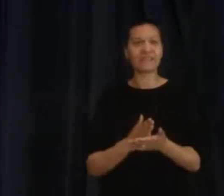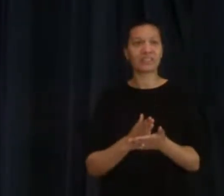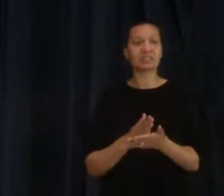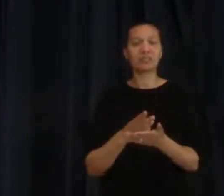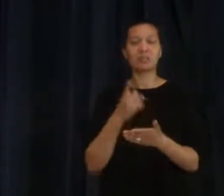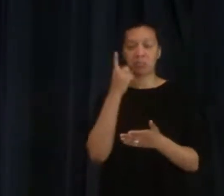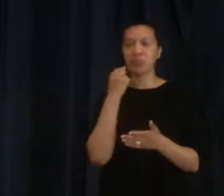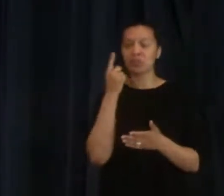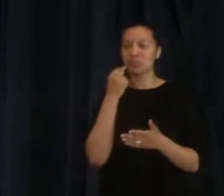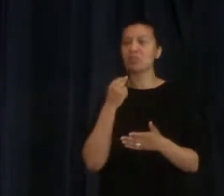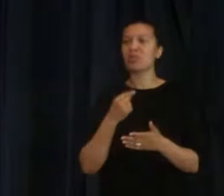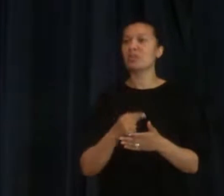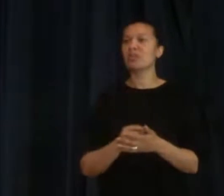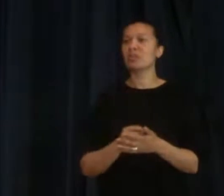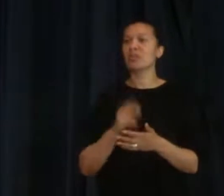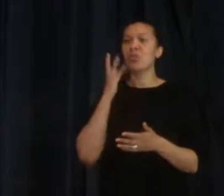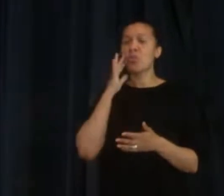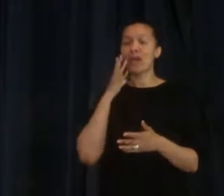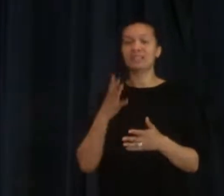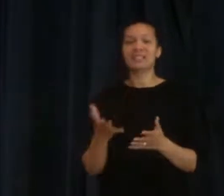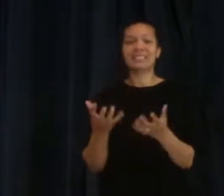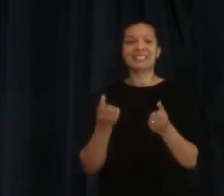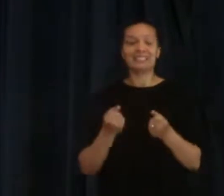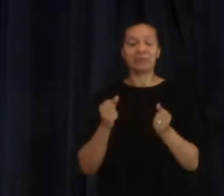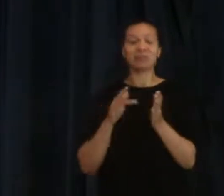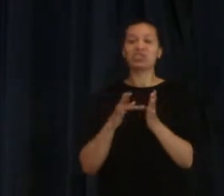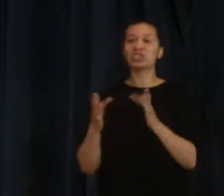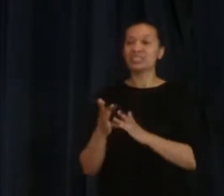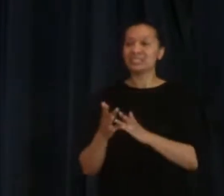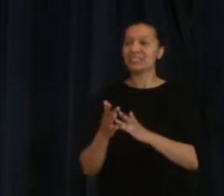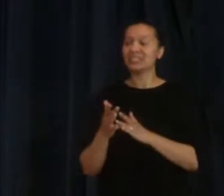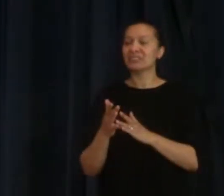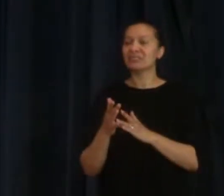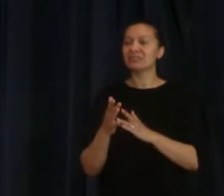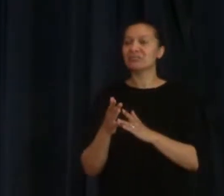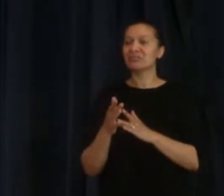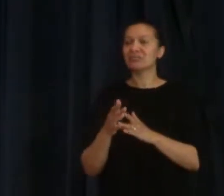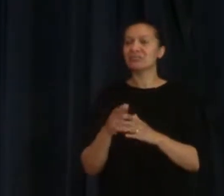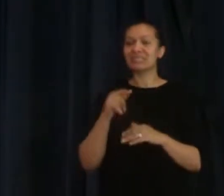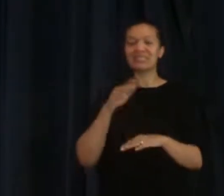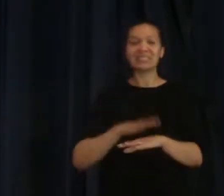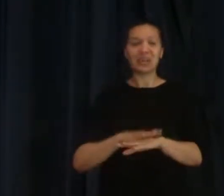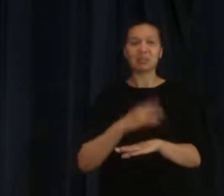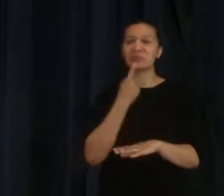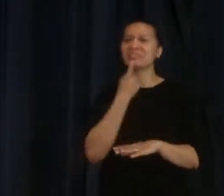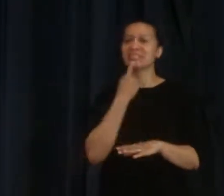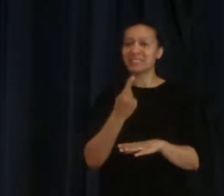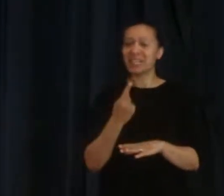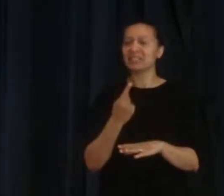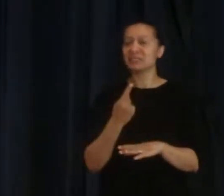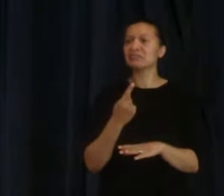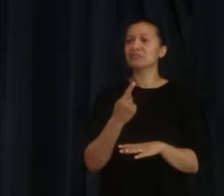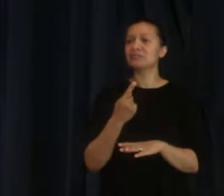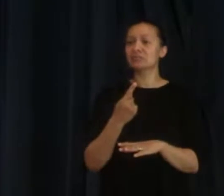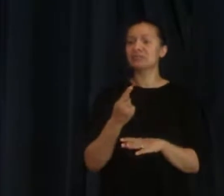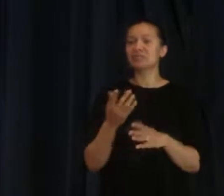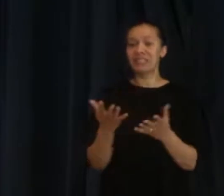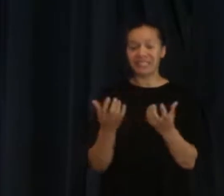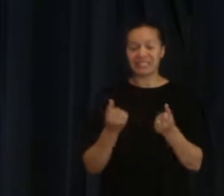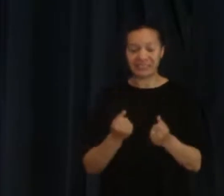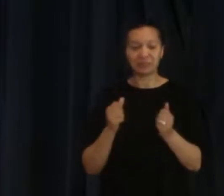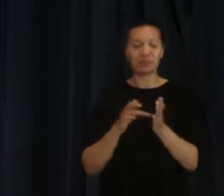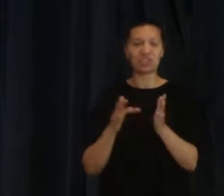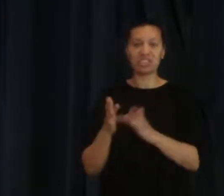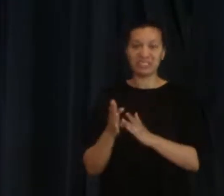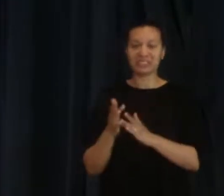moment that we accept Jesus as our Lord and Saviour, I believe that we are sealed and receive the Holy